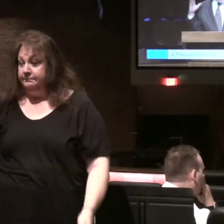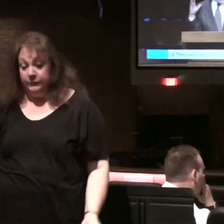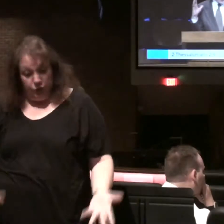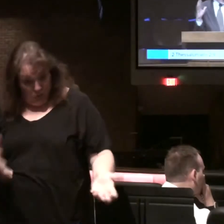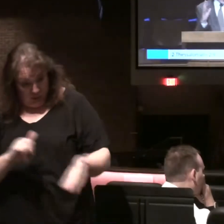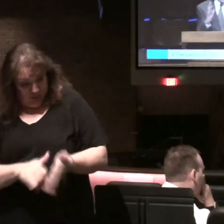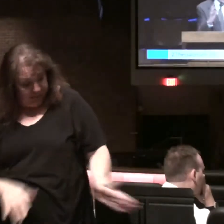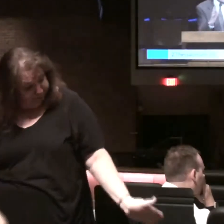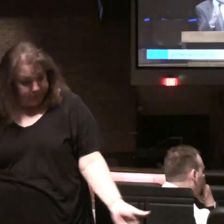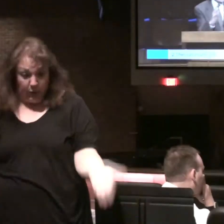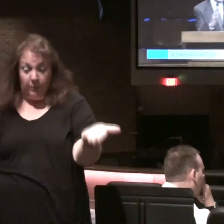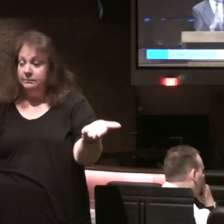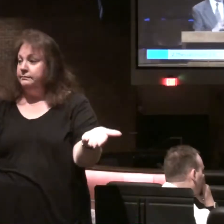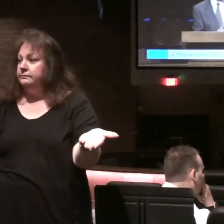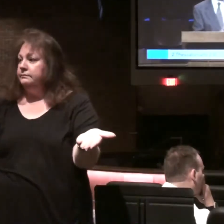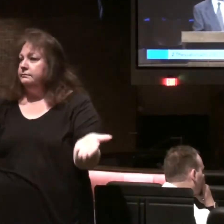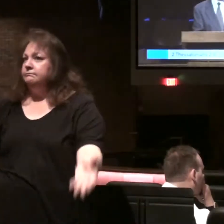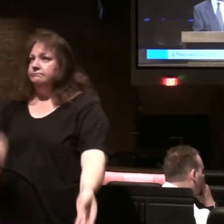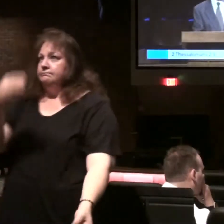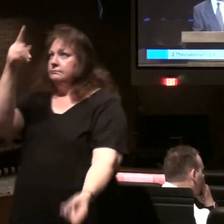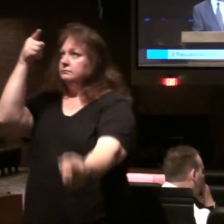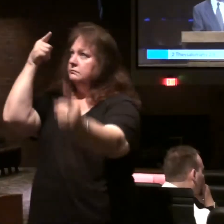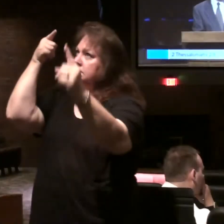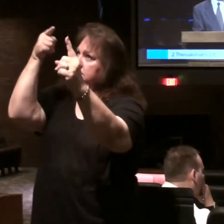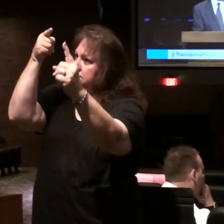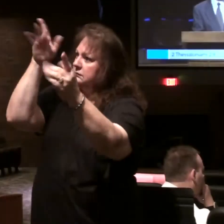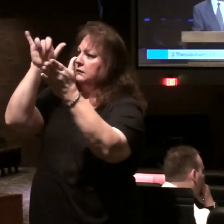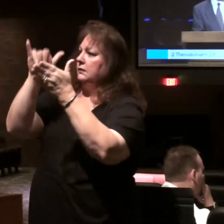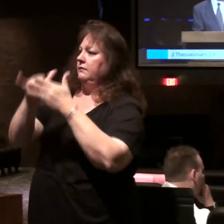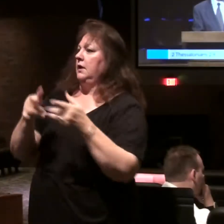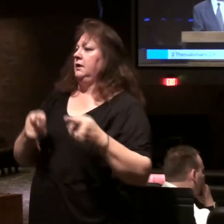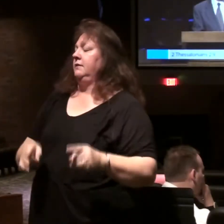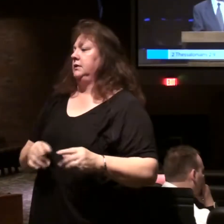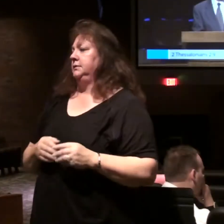here's the ultimate climax and realization of that